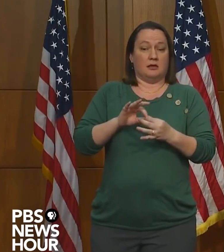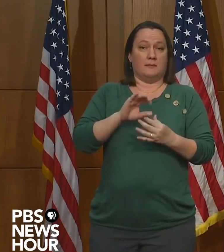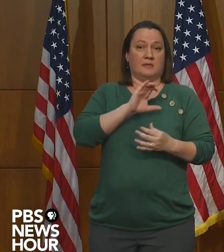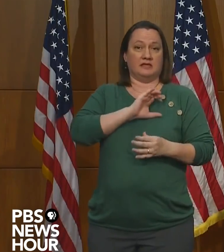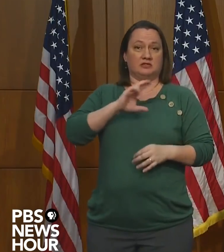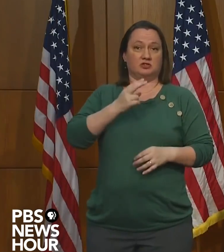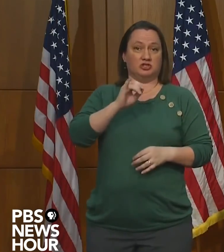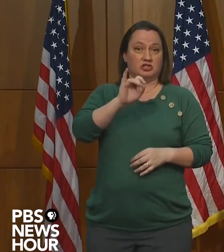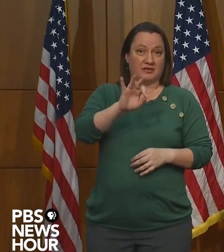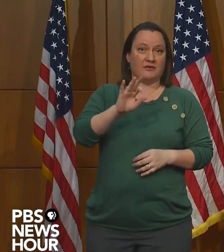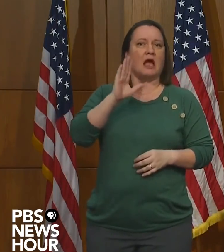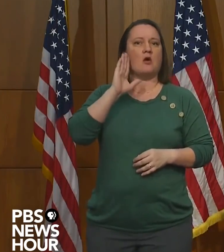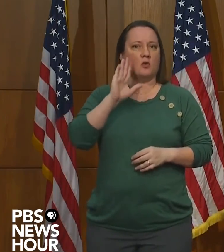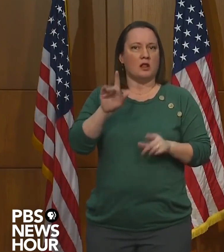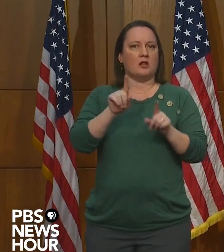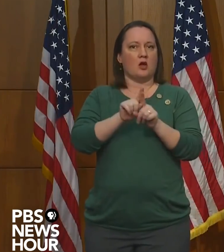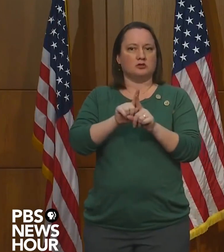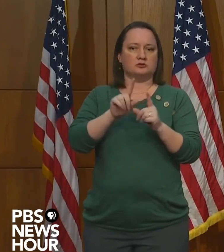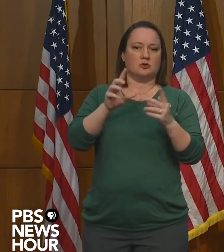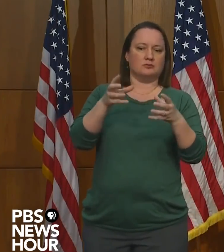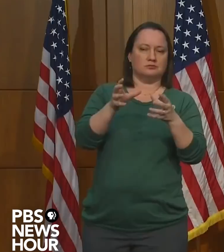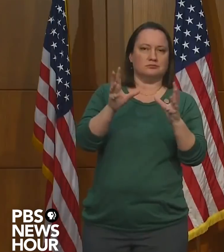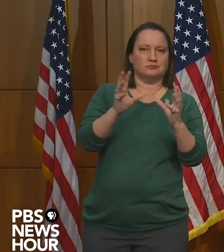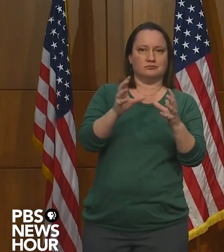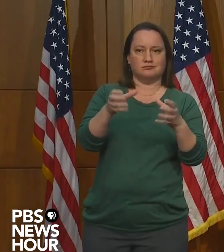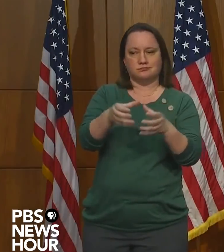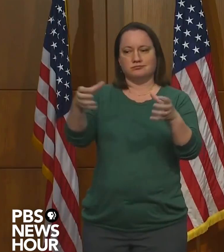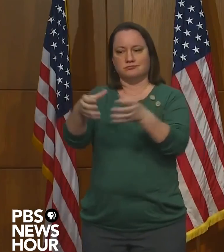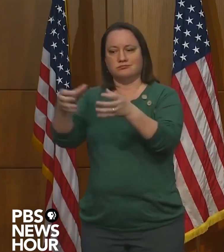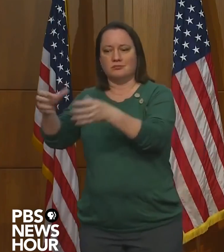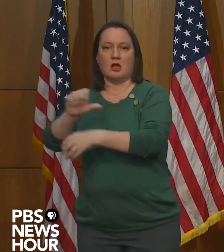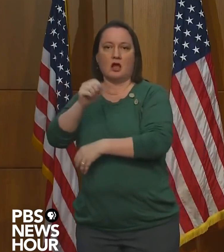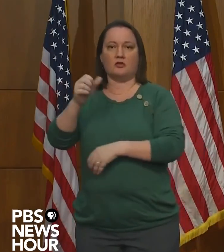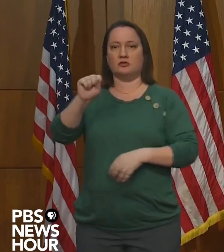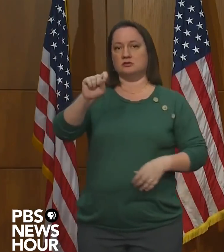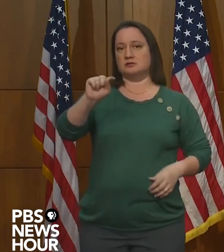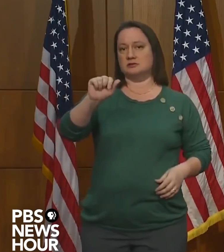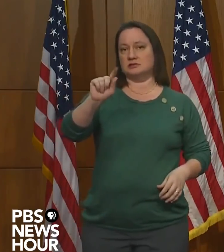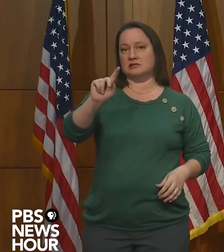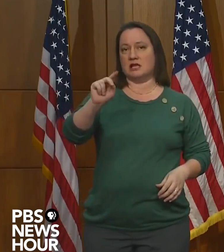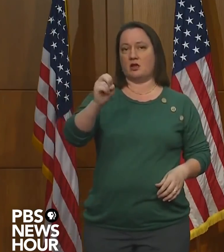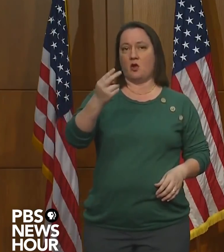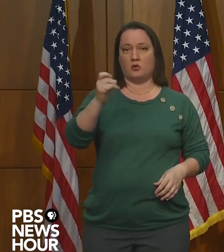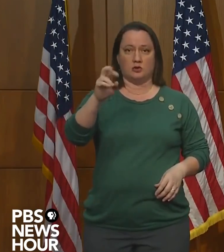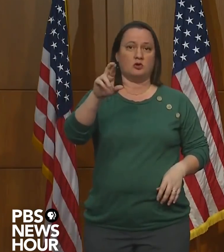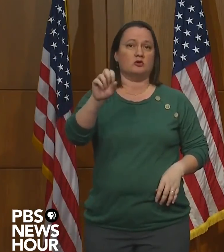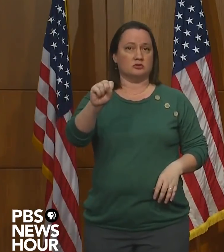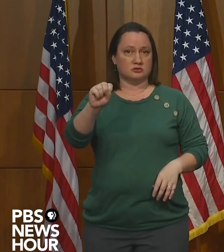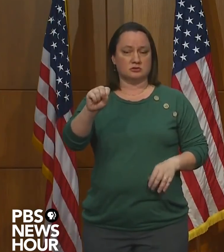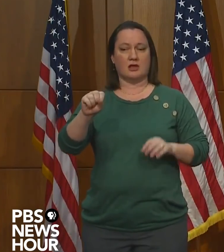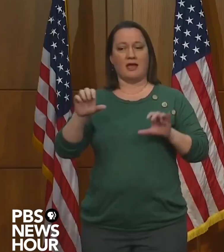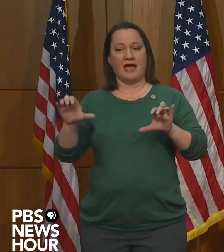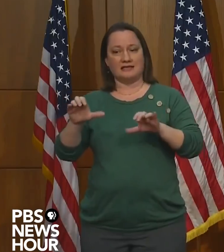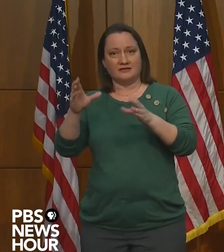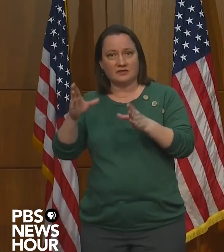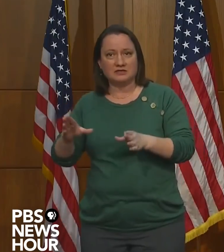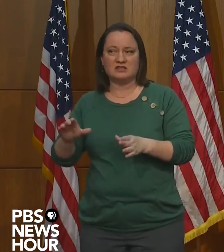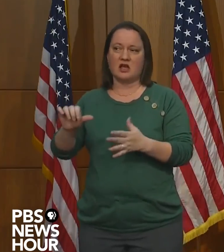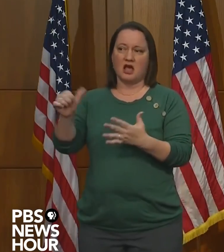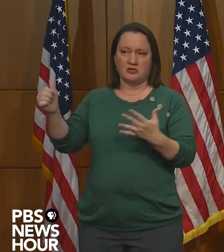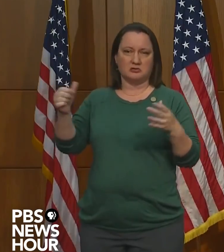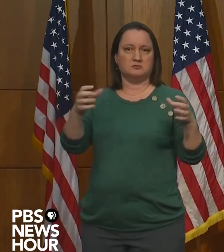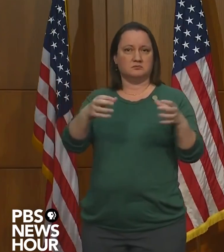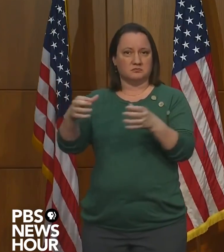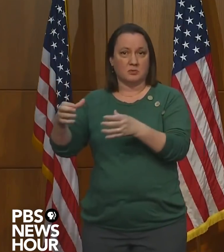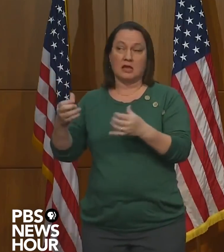stakeholders, activists, and many others. This is an opportunity for serious reform,